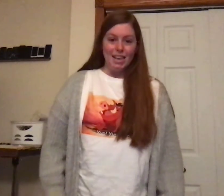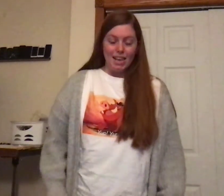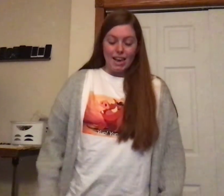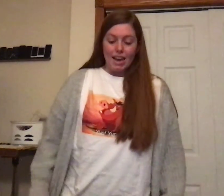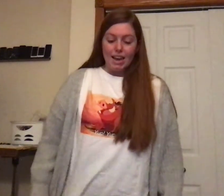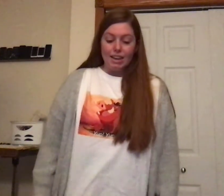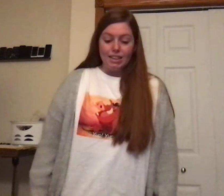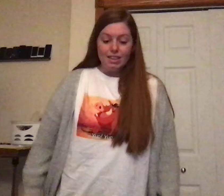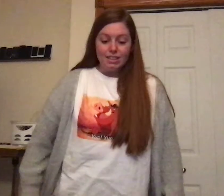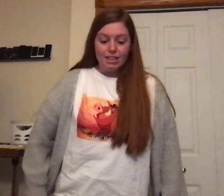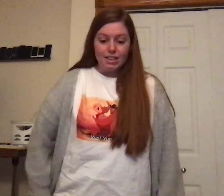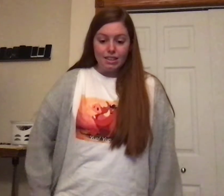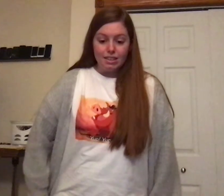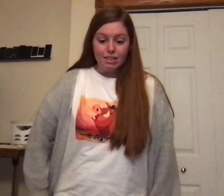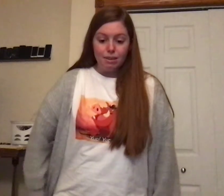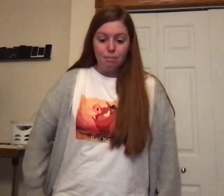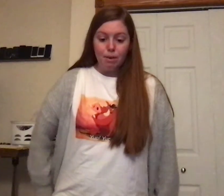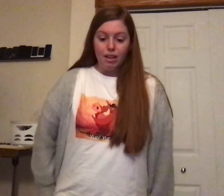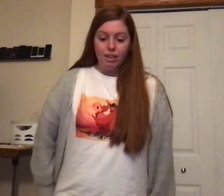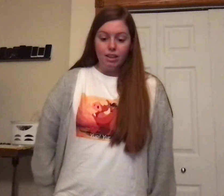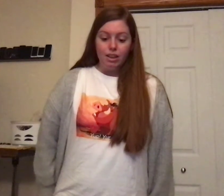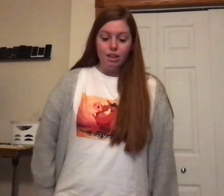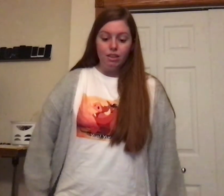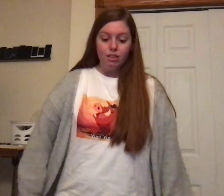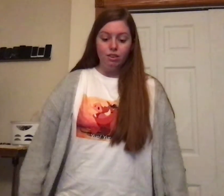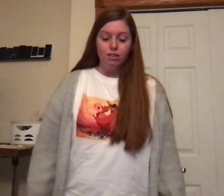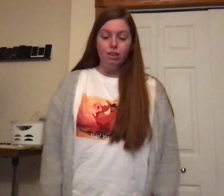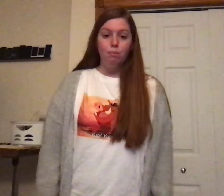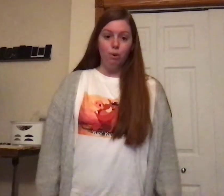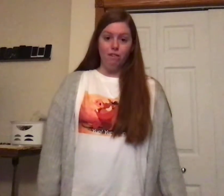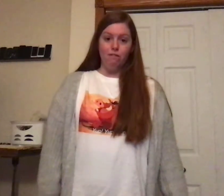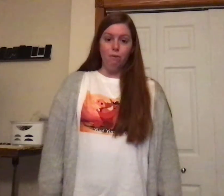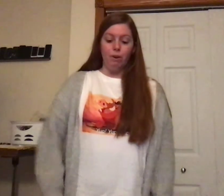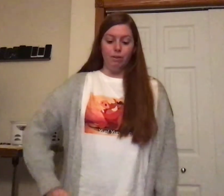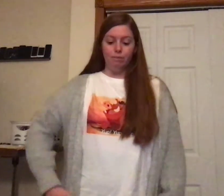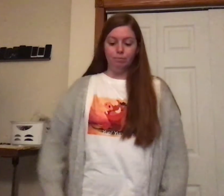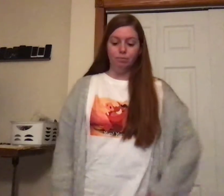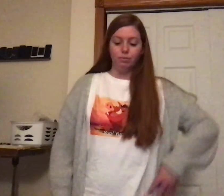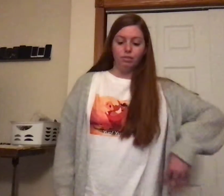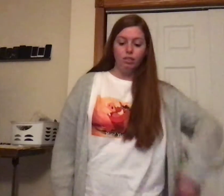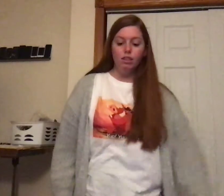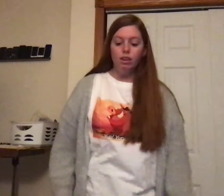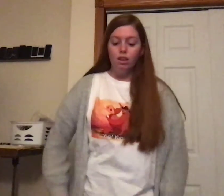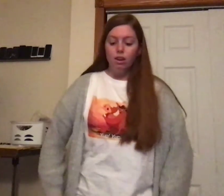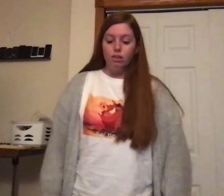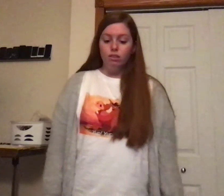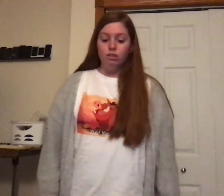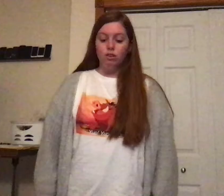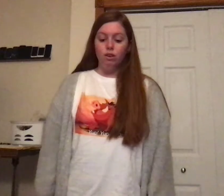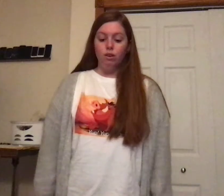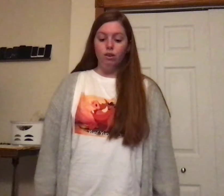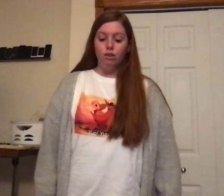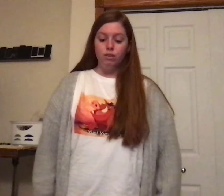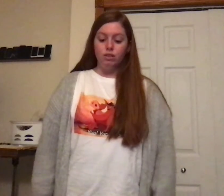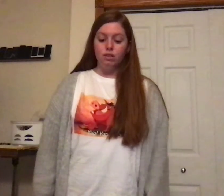And this is melody 13.4. Do, Ti,